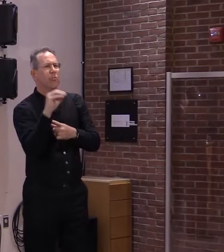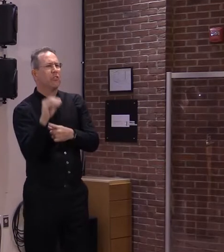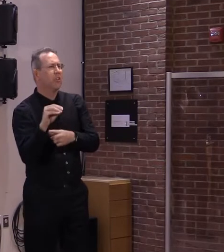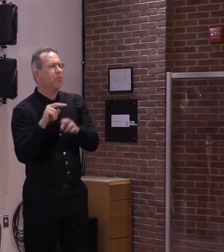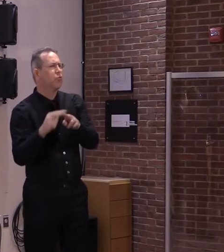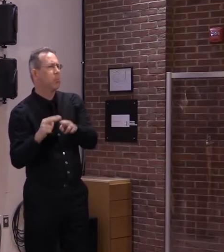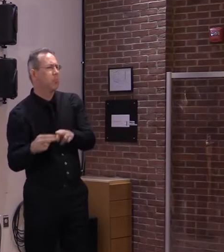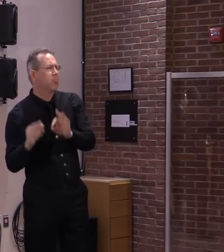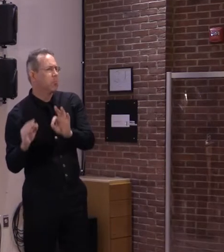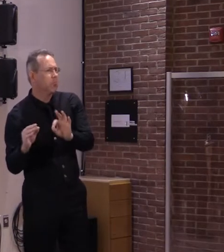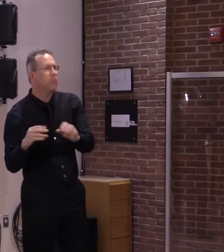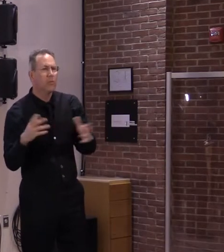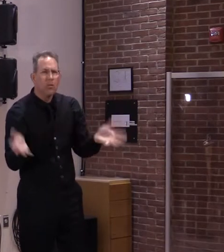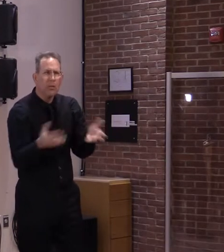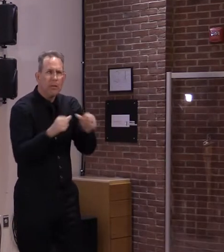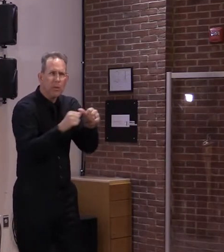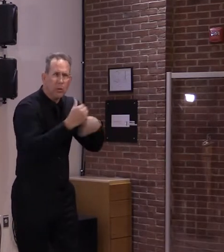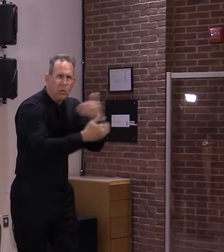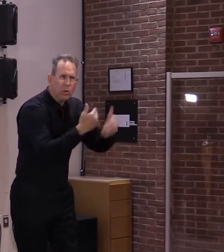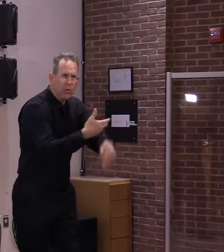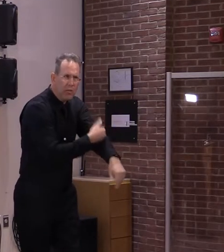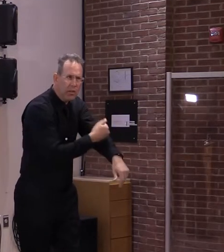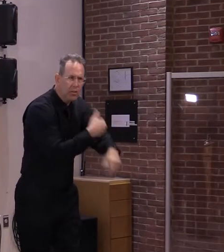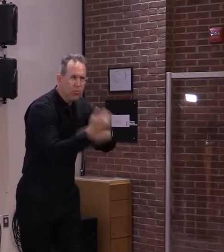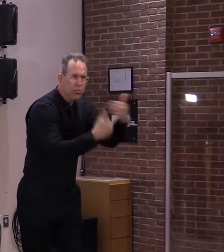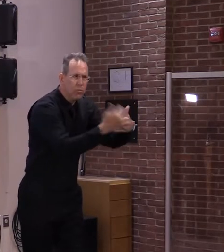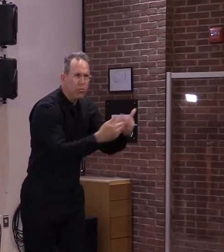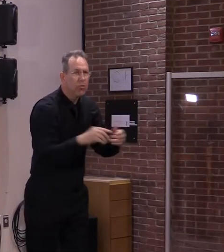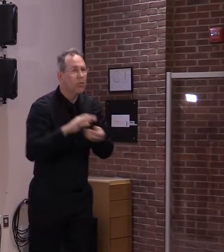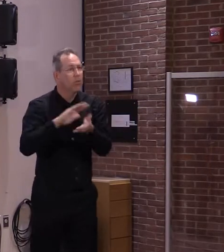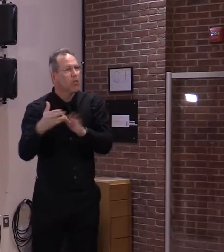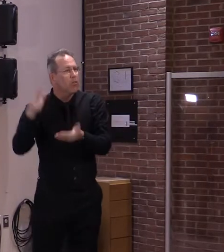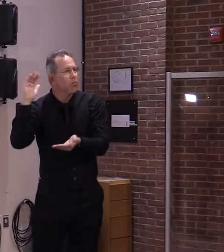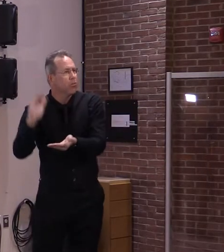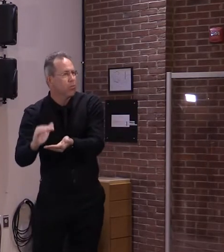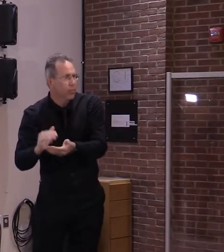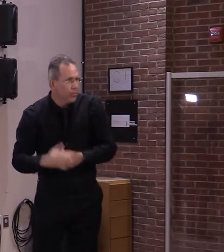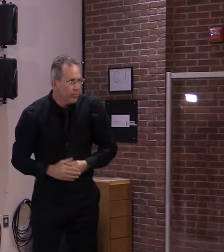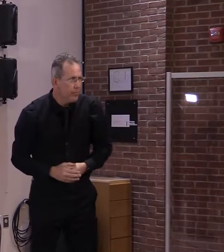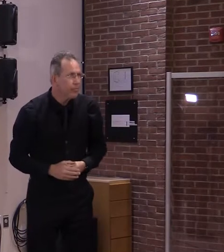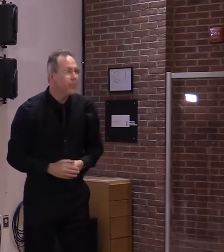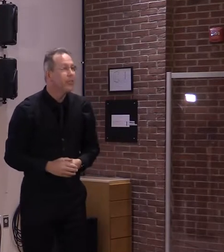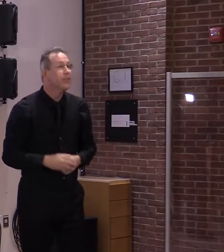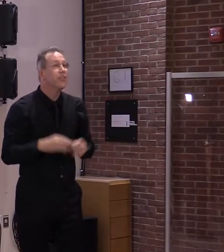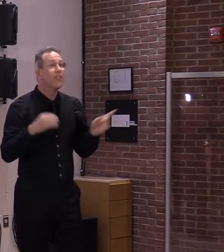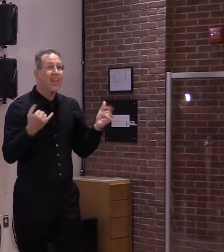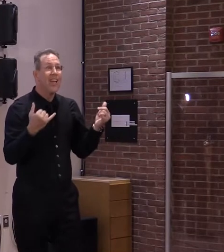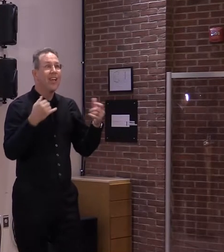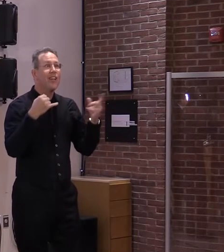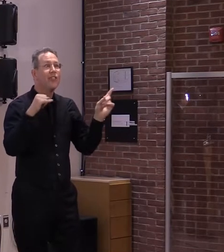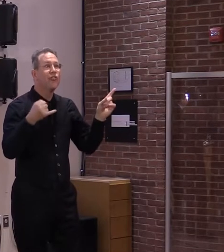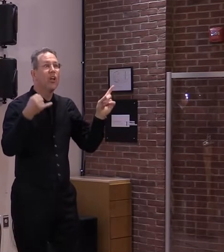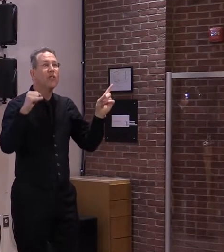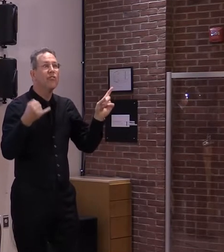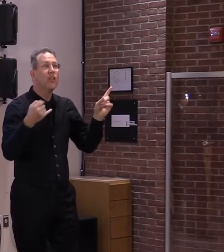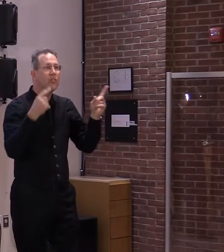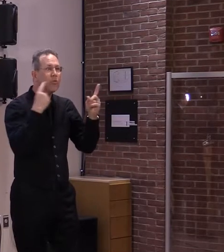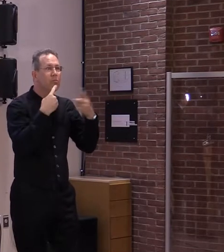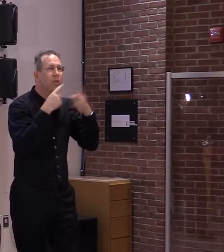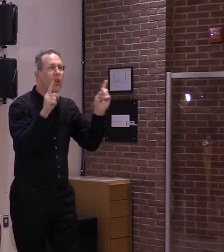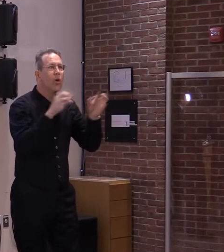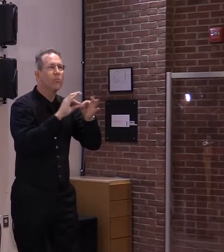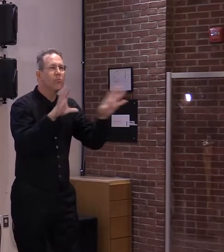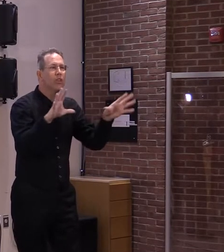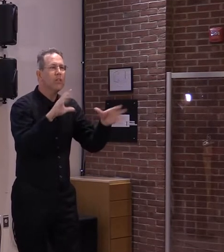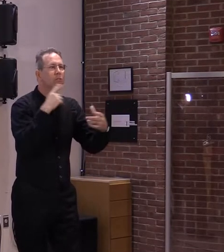course, Johnson & Johnson was just put back online. A lot of opportunities there to get vaccinated. That is certainly impacting the rate. But